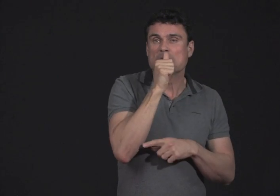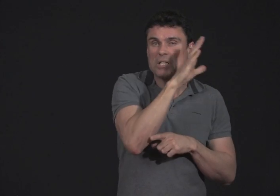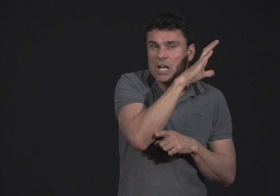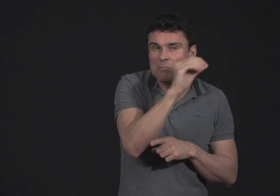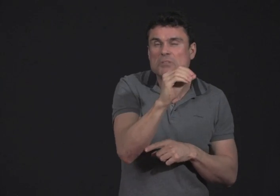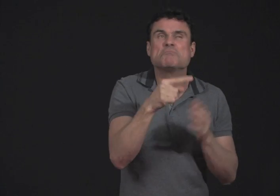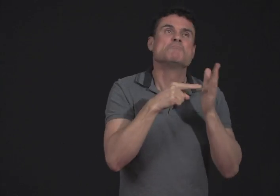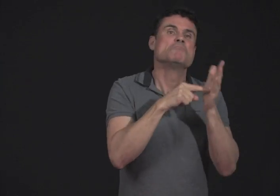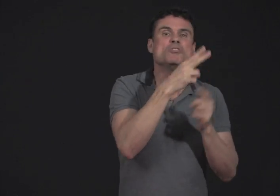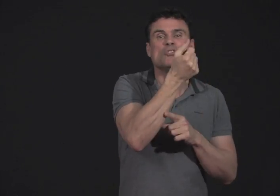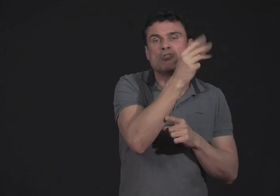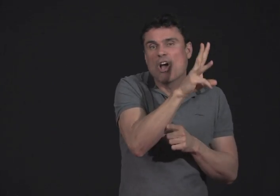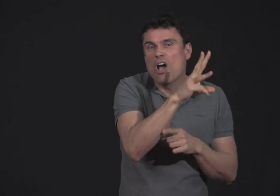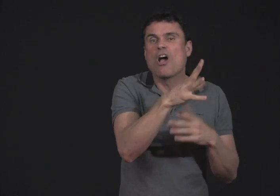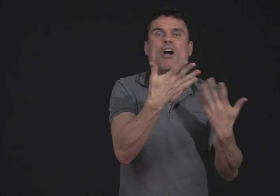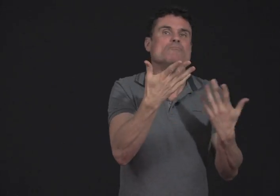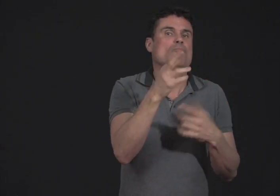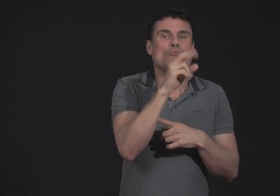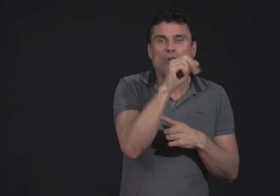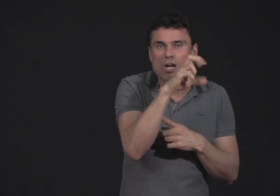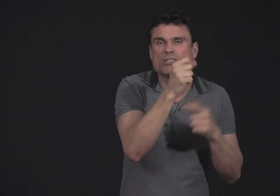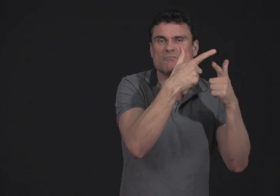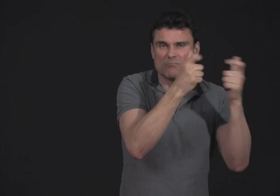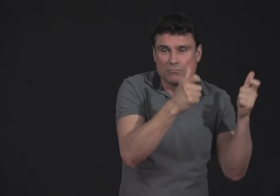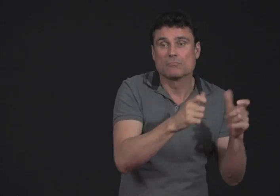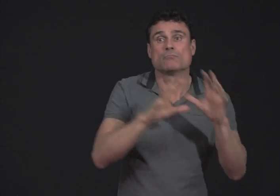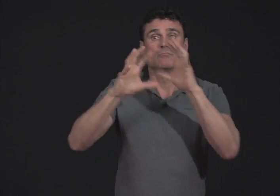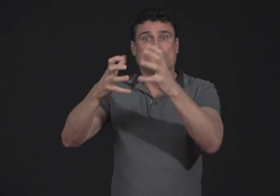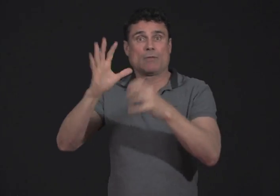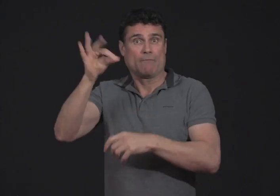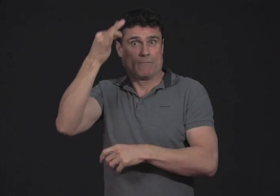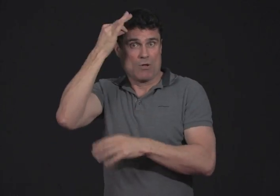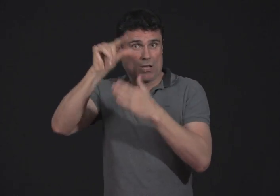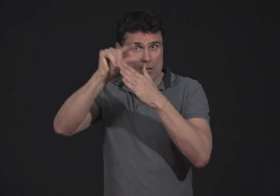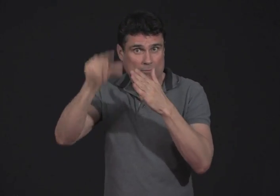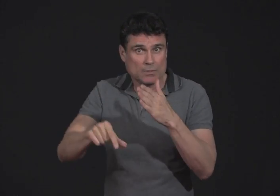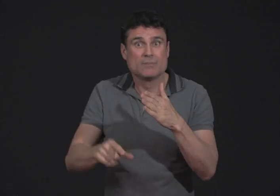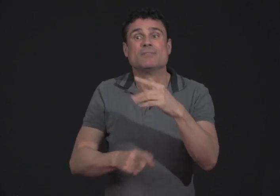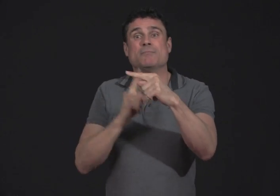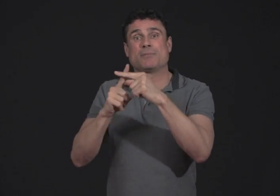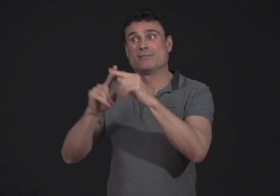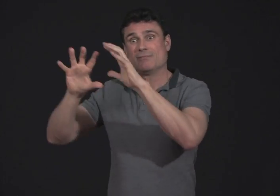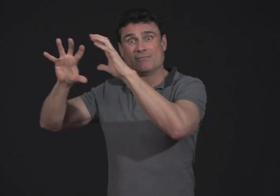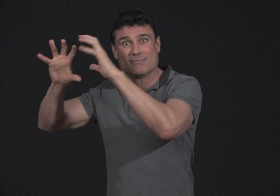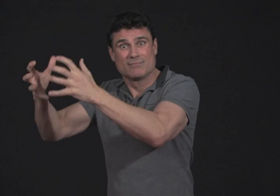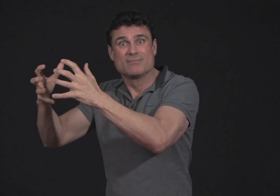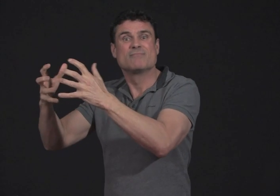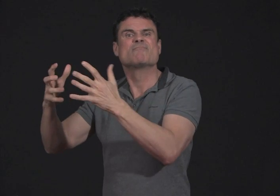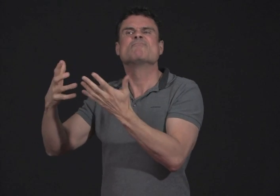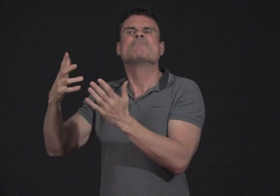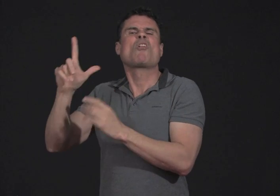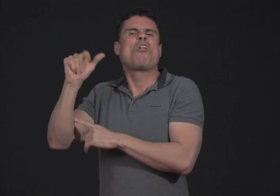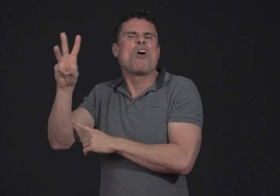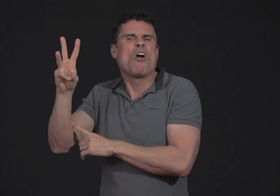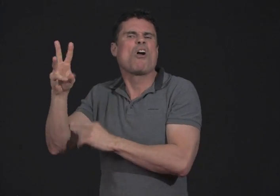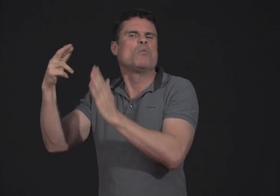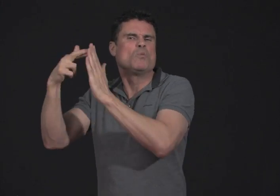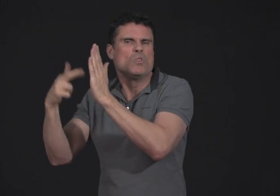there are three groups that the CRTC has to look over. Private companies such as Shaw and Rogers, the federal government, and the